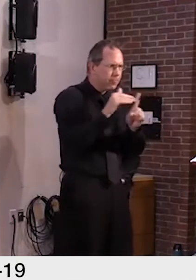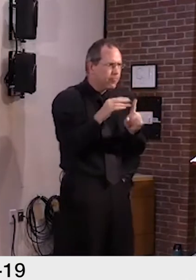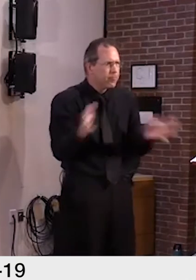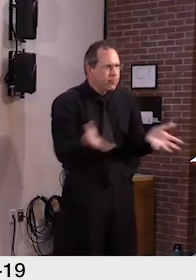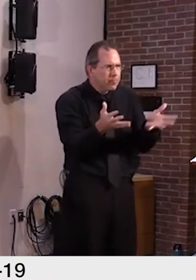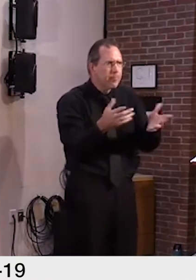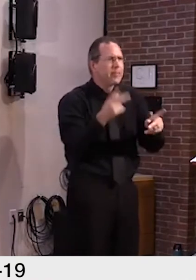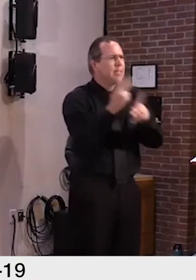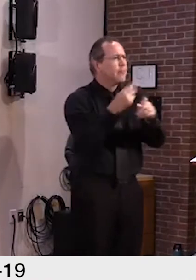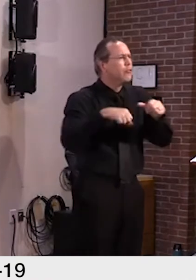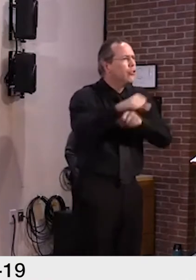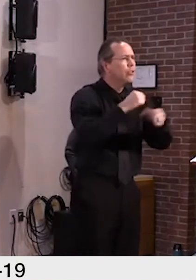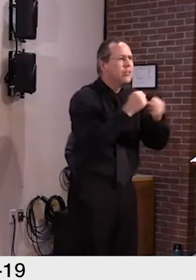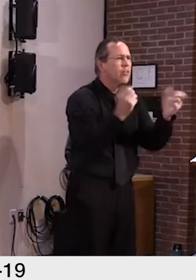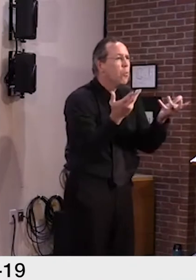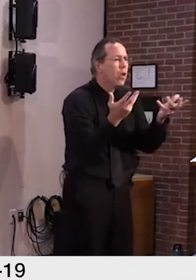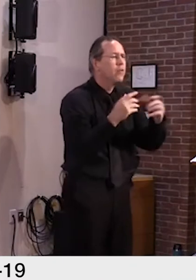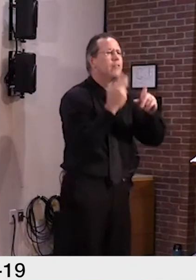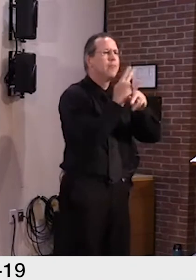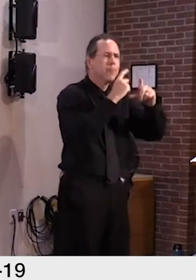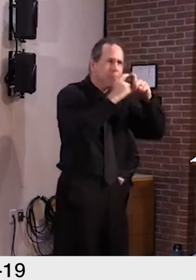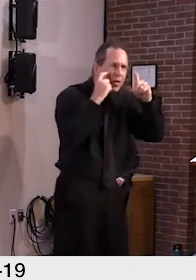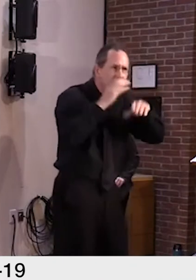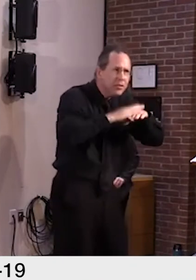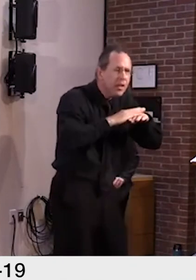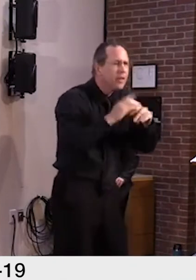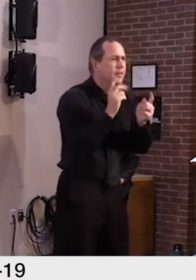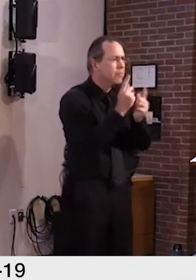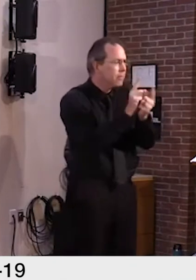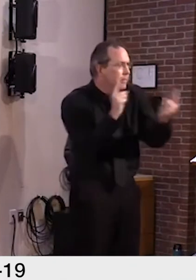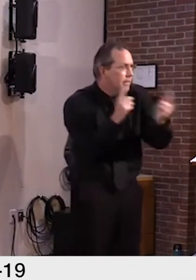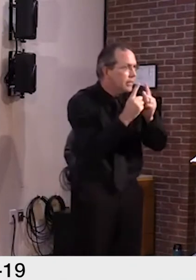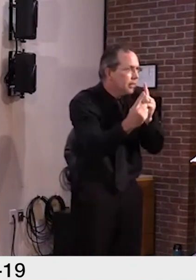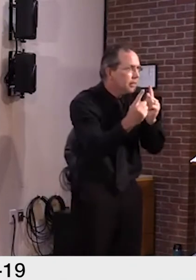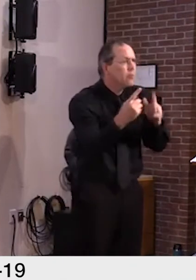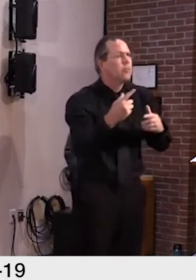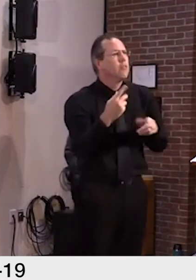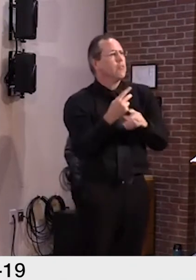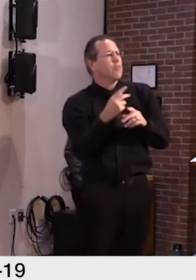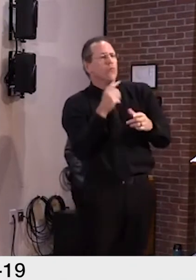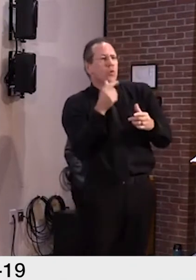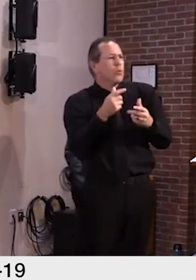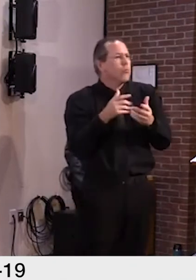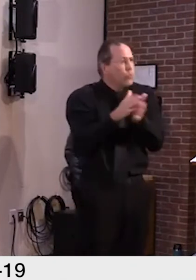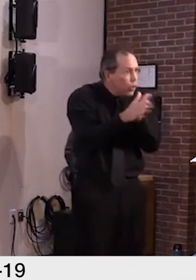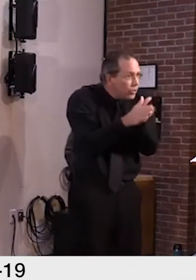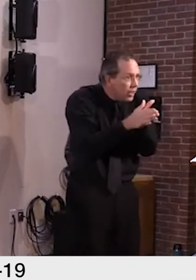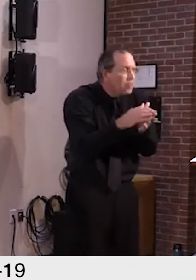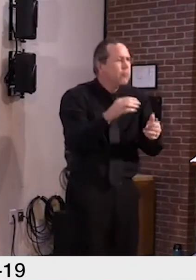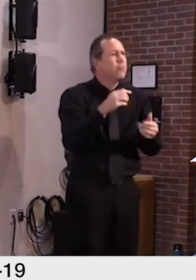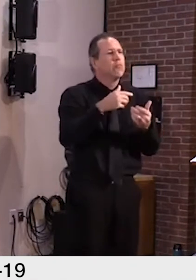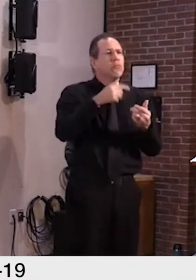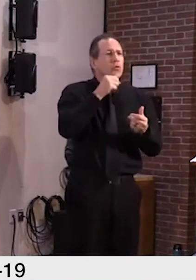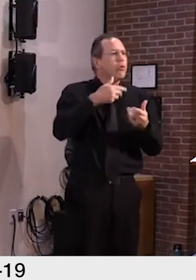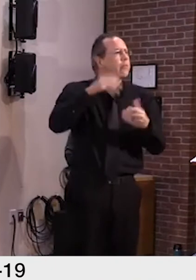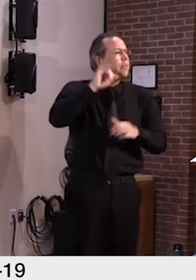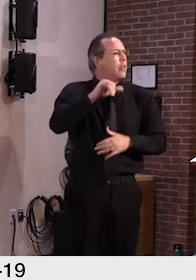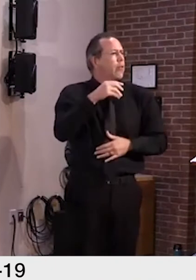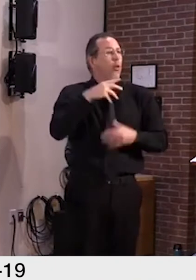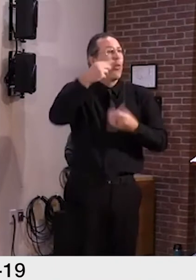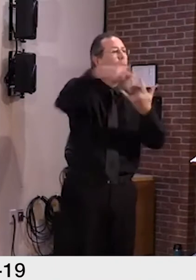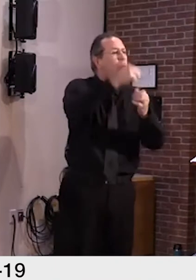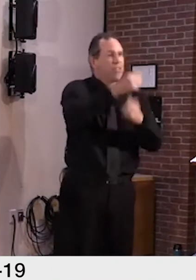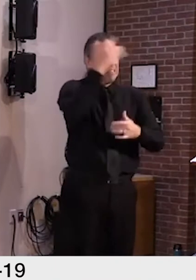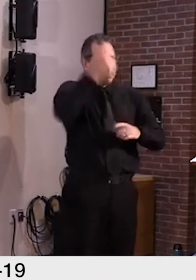wash your hands, stay home when sick and follow the travel and other health guidance. It's more